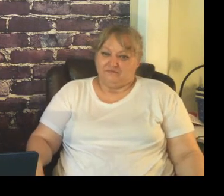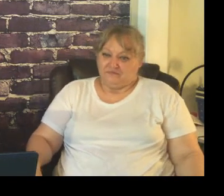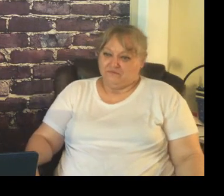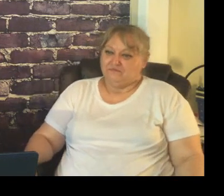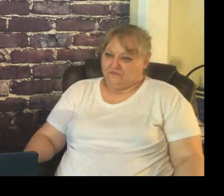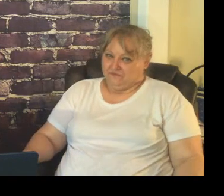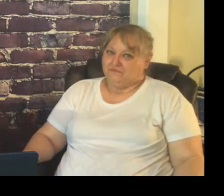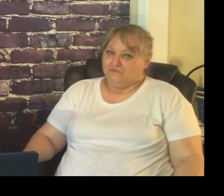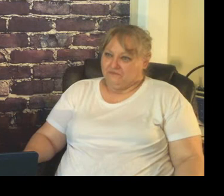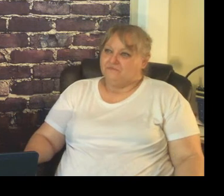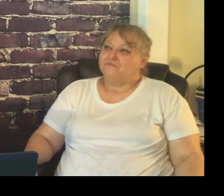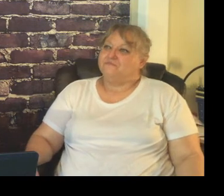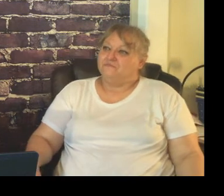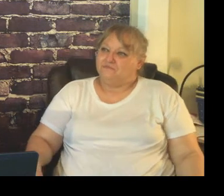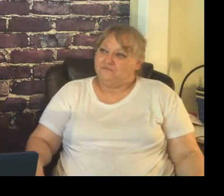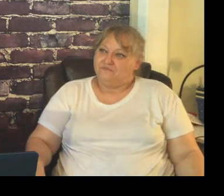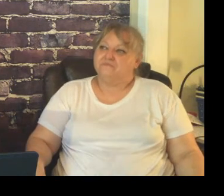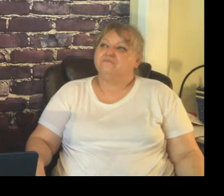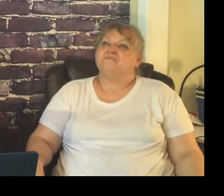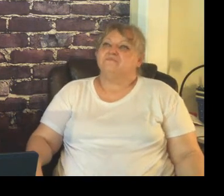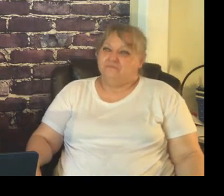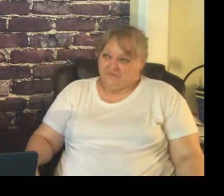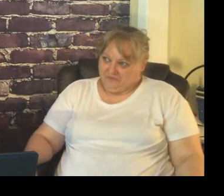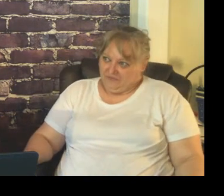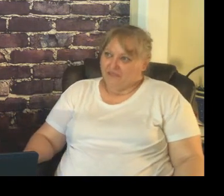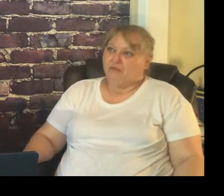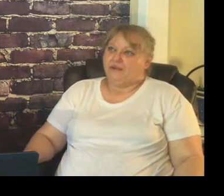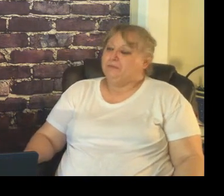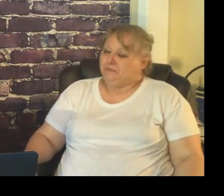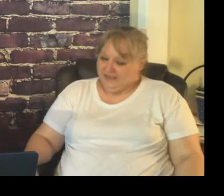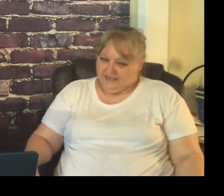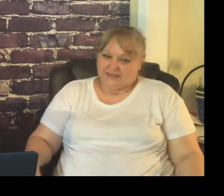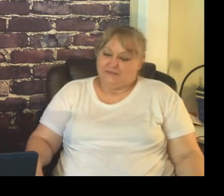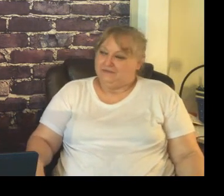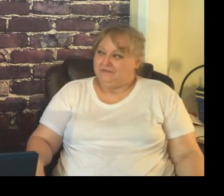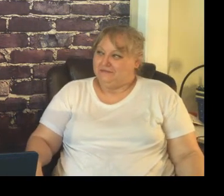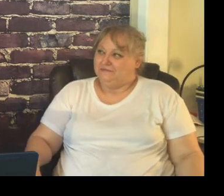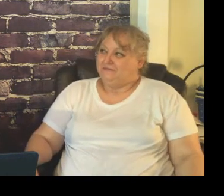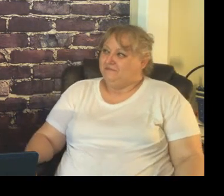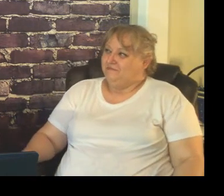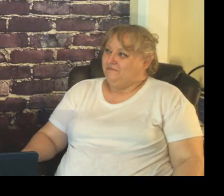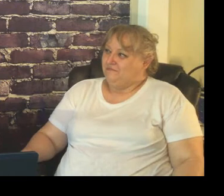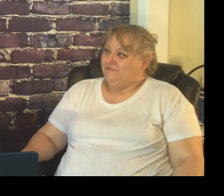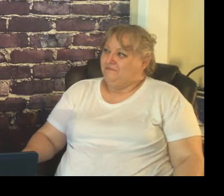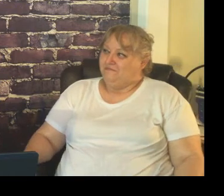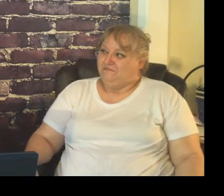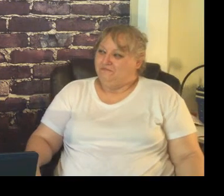B smoothly how is this going to be comfortable for everybody in the room yes and that's how I look at it rather than